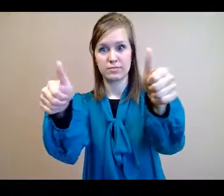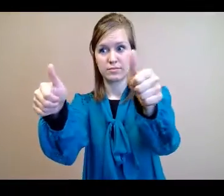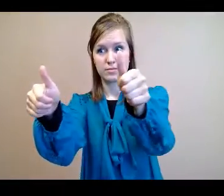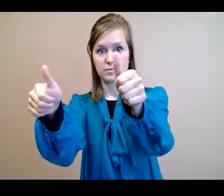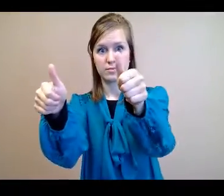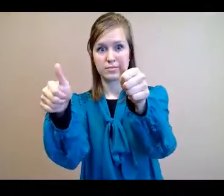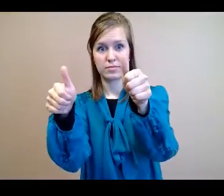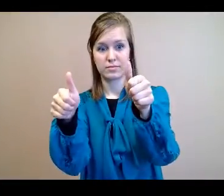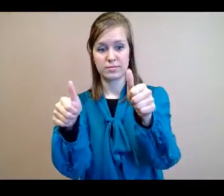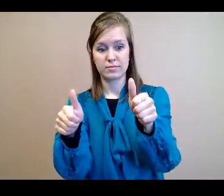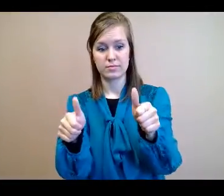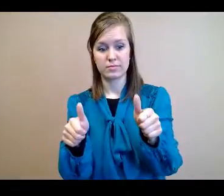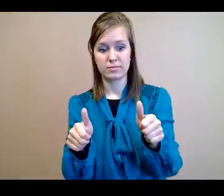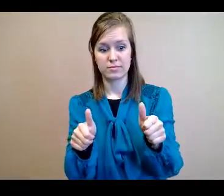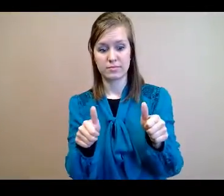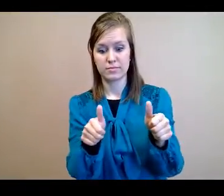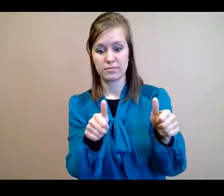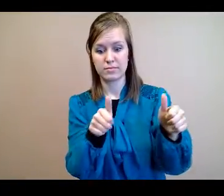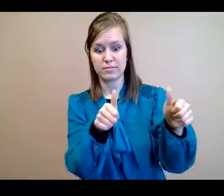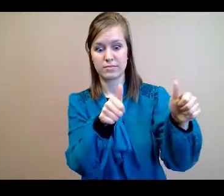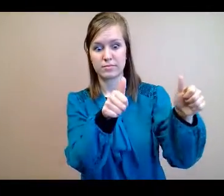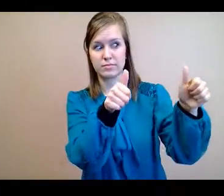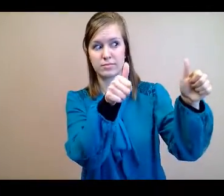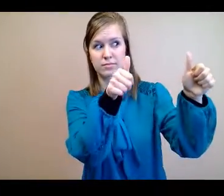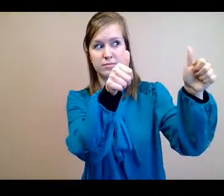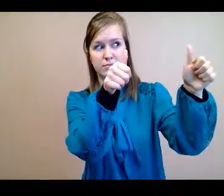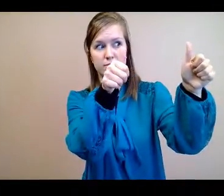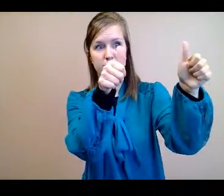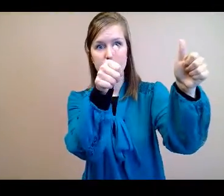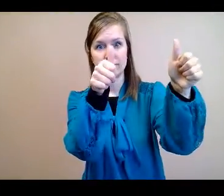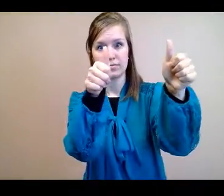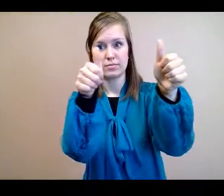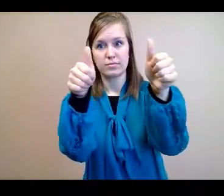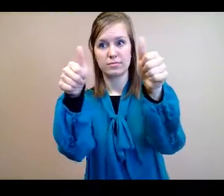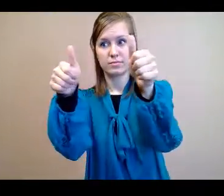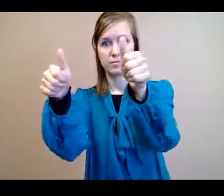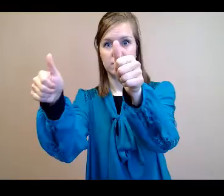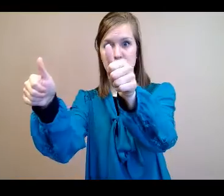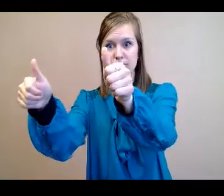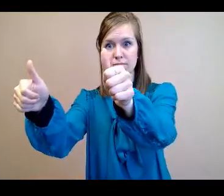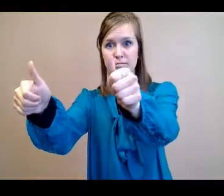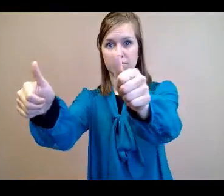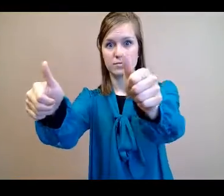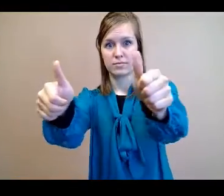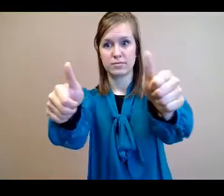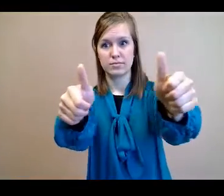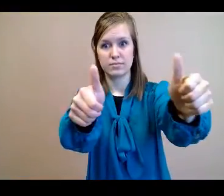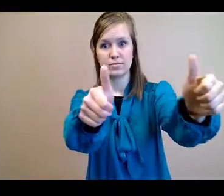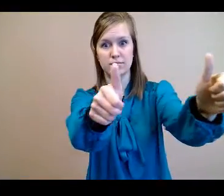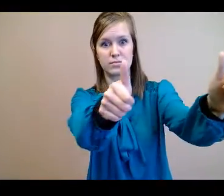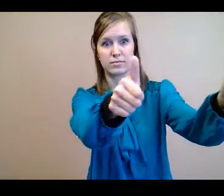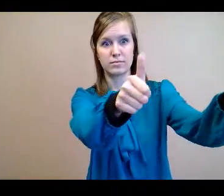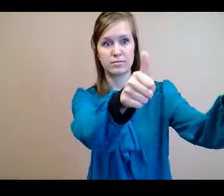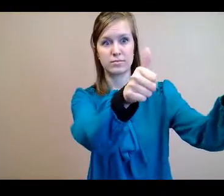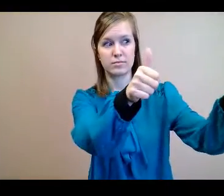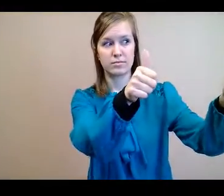Look back and forth from one thumb to the other. When this is easy, try